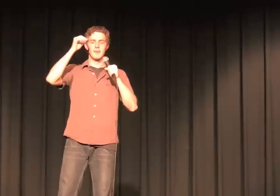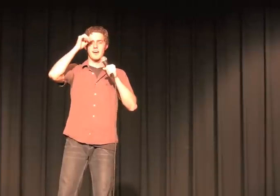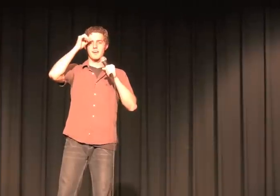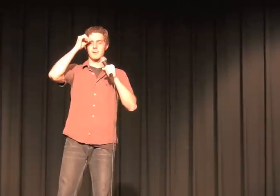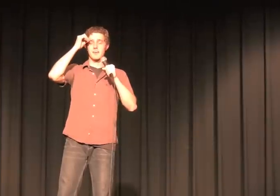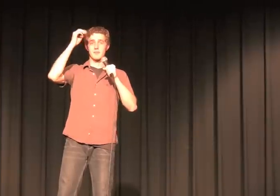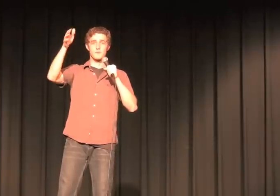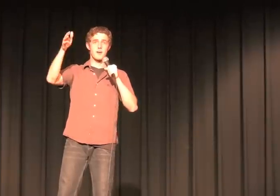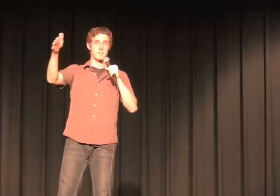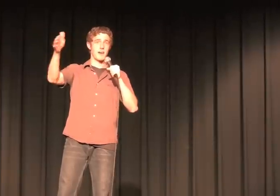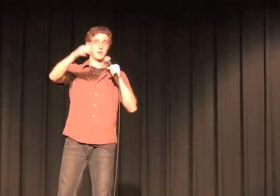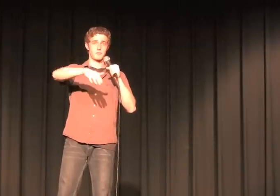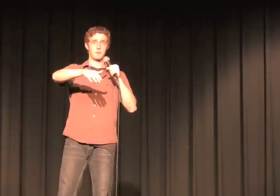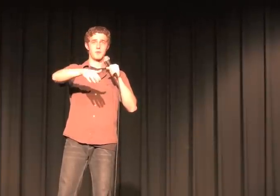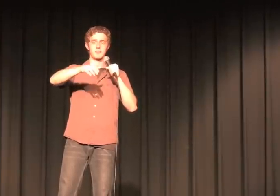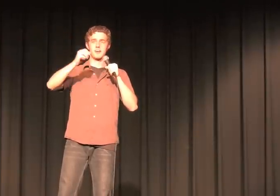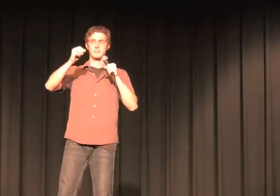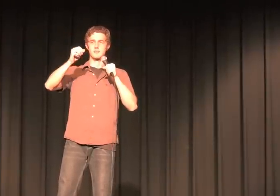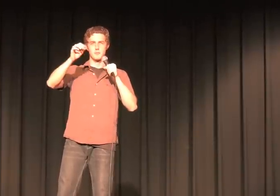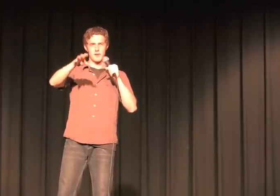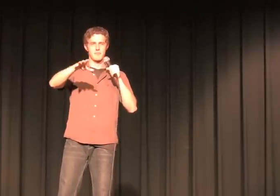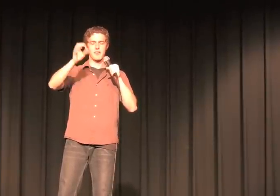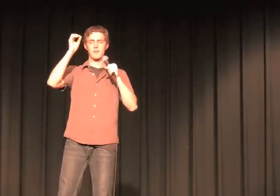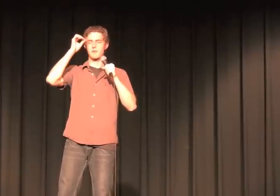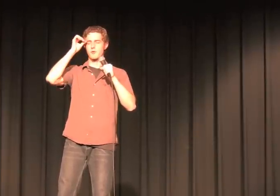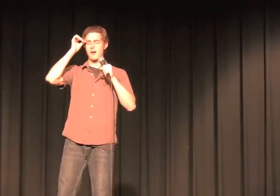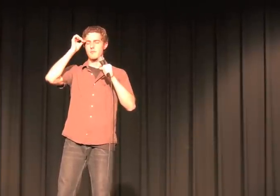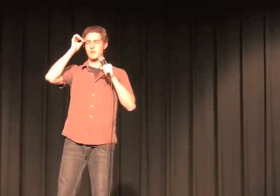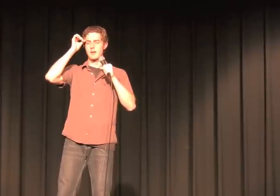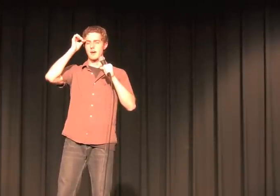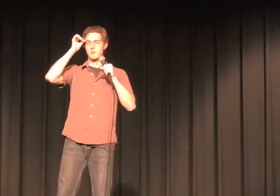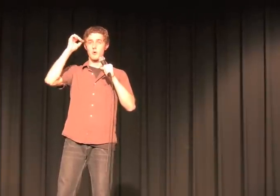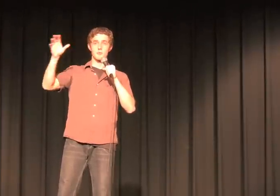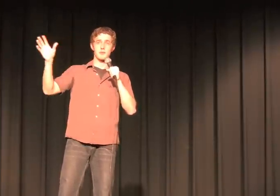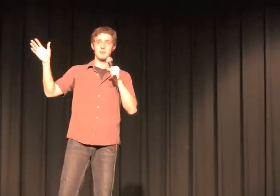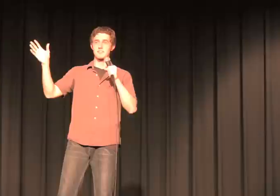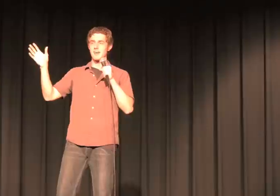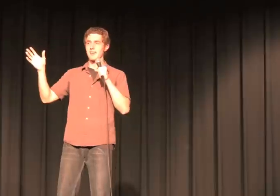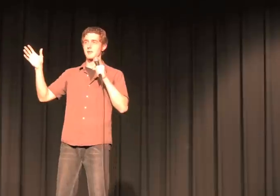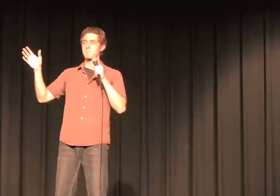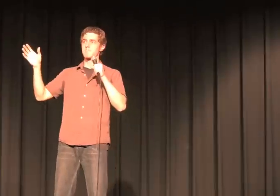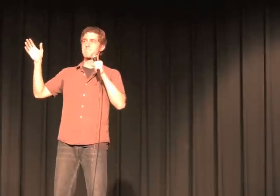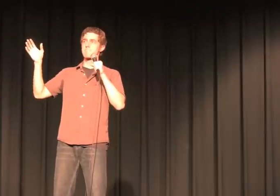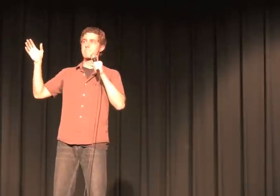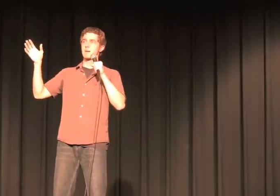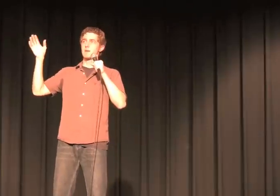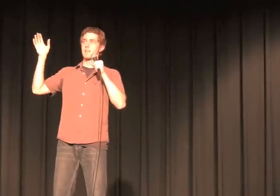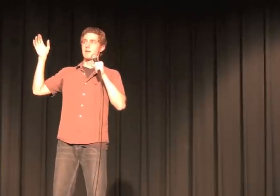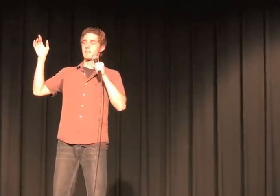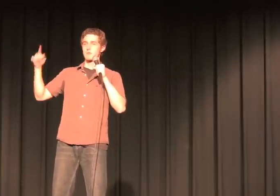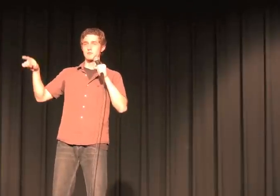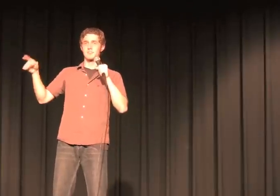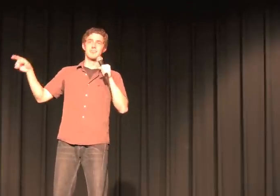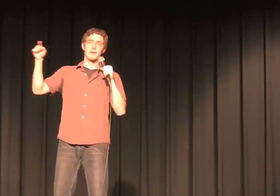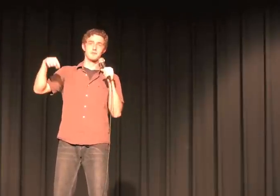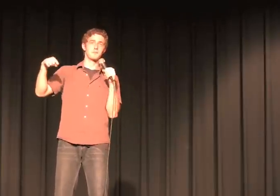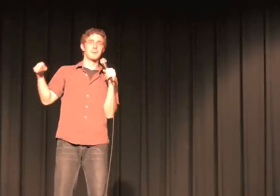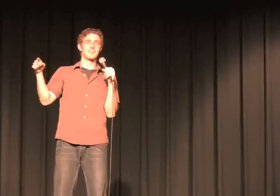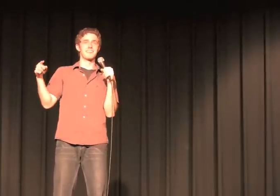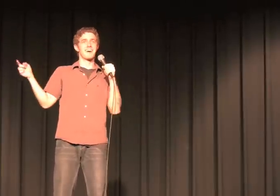and I need to drive to Dallas from Lubbock, Texas. It's about a five-hour drive. Normally, a piece of cake. Unfortunately, that was the weekend that the